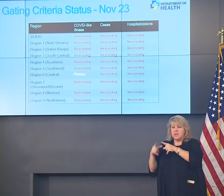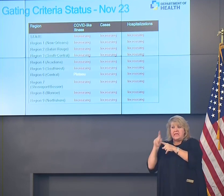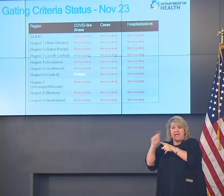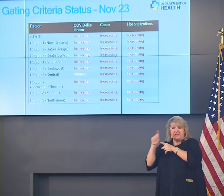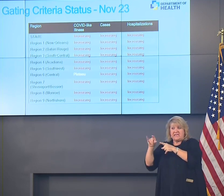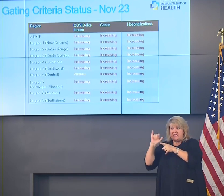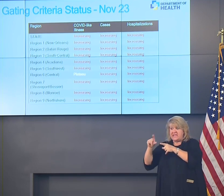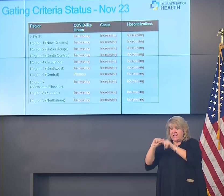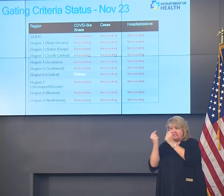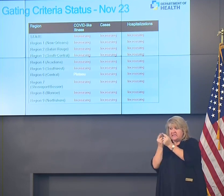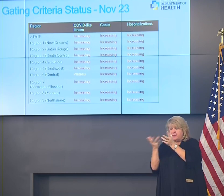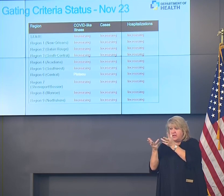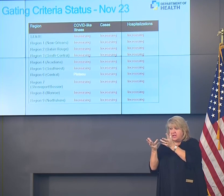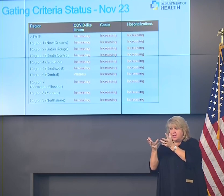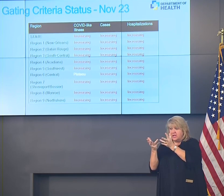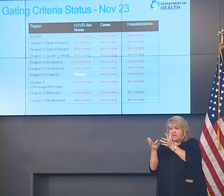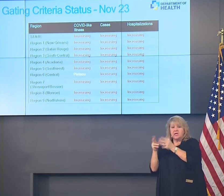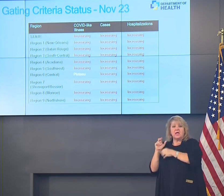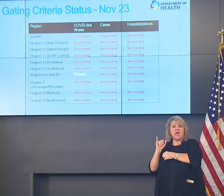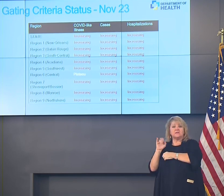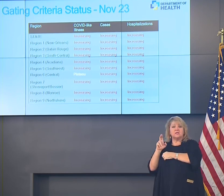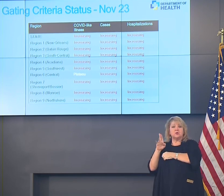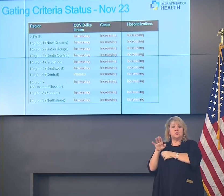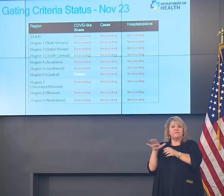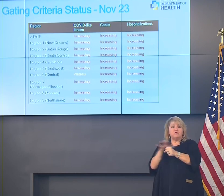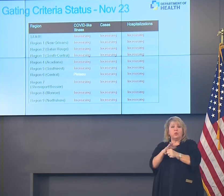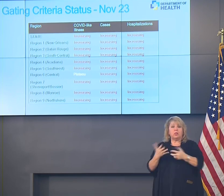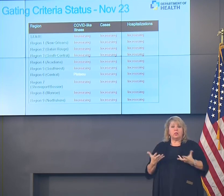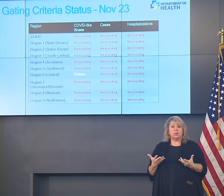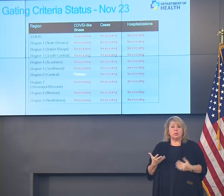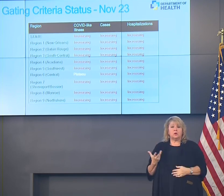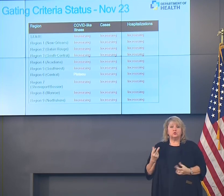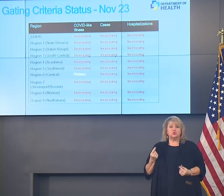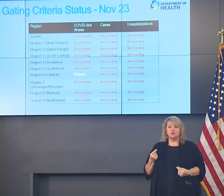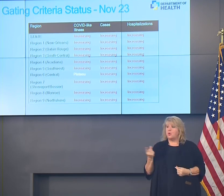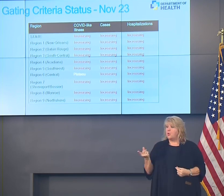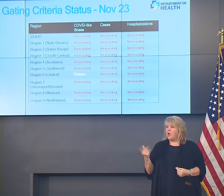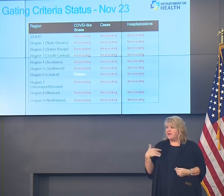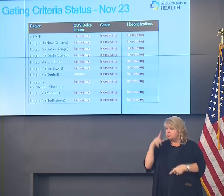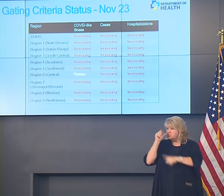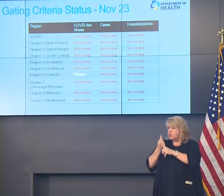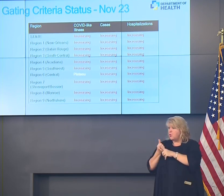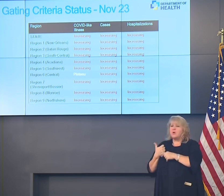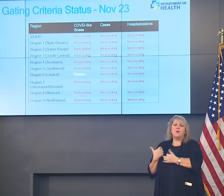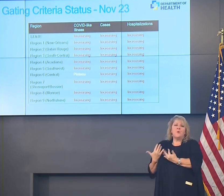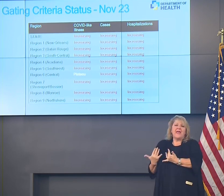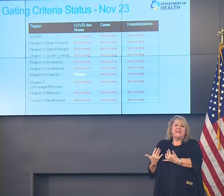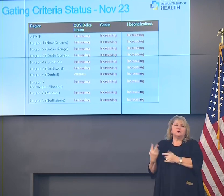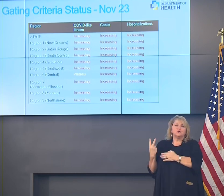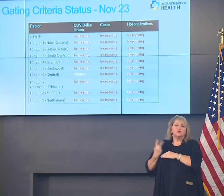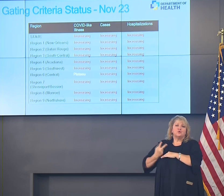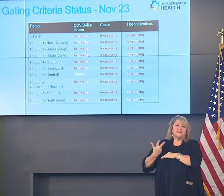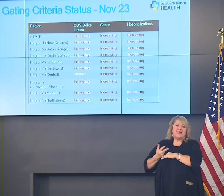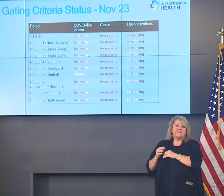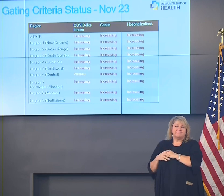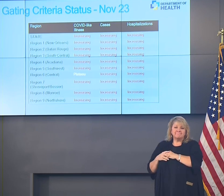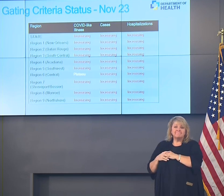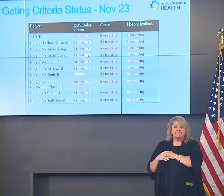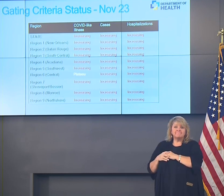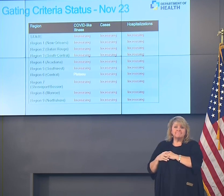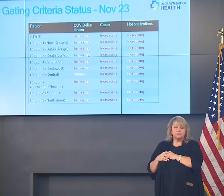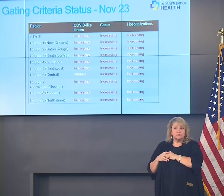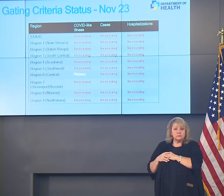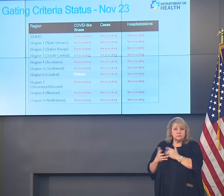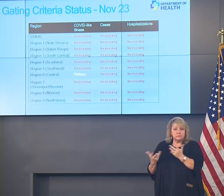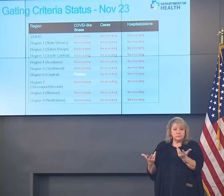If the tertiary referral center has no ICU beds available, they might have to wait for a couple of days before they get transferred in. That has